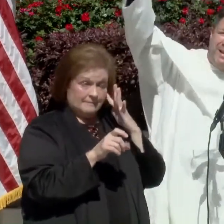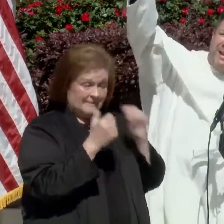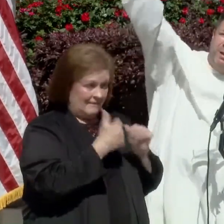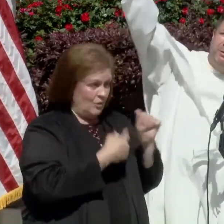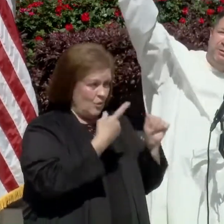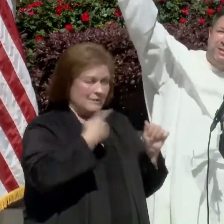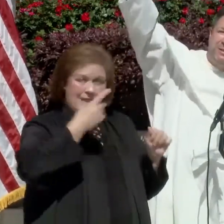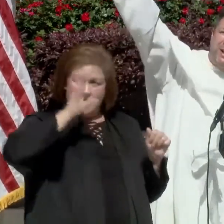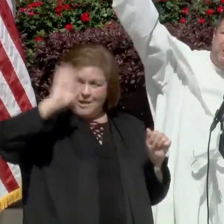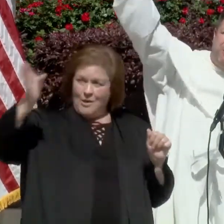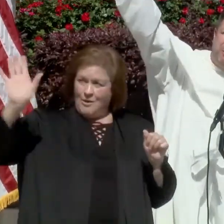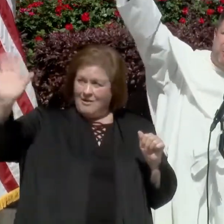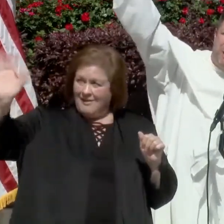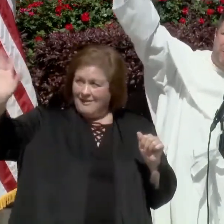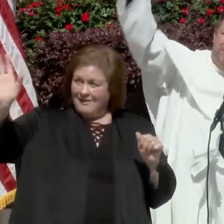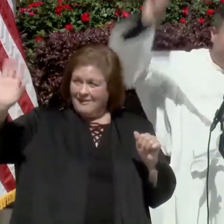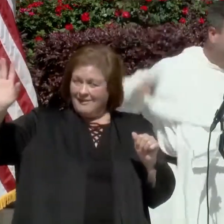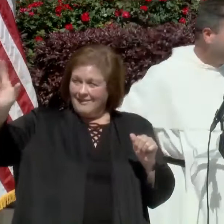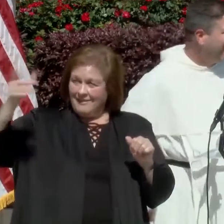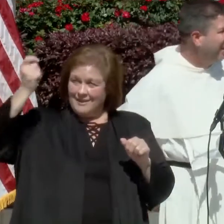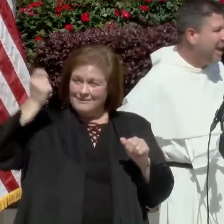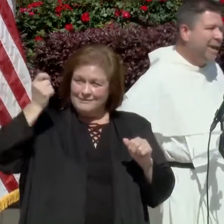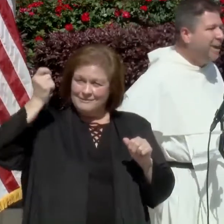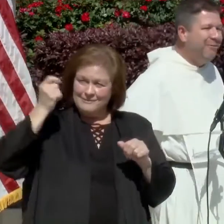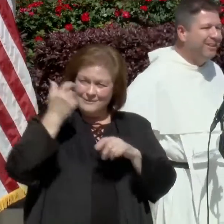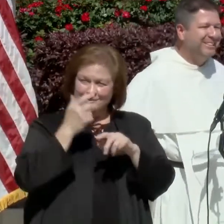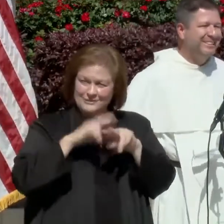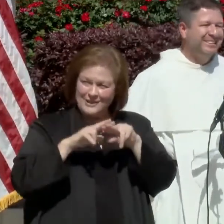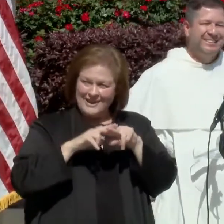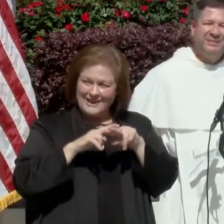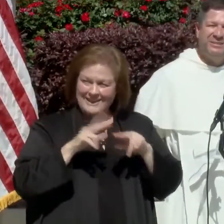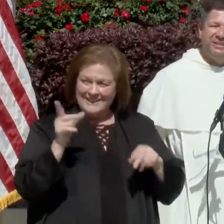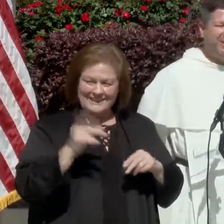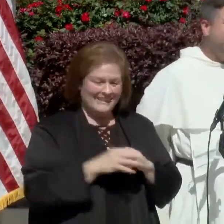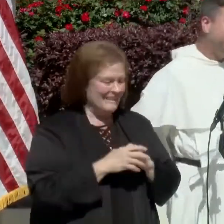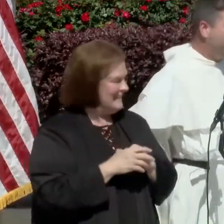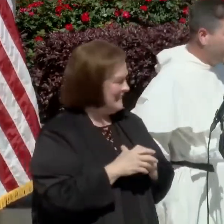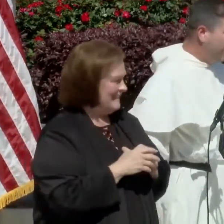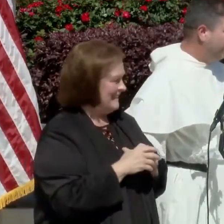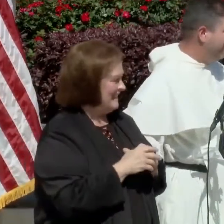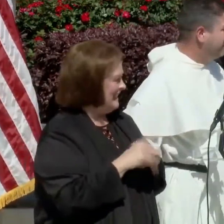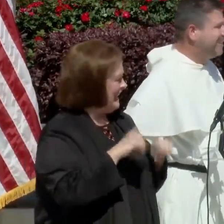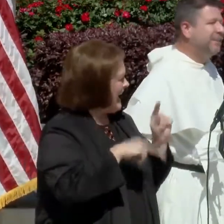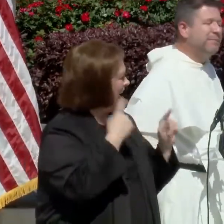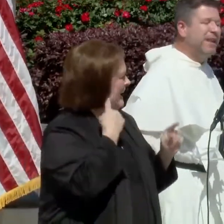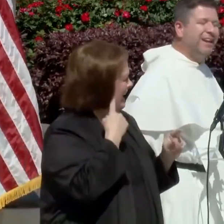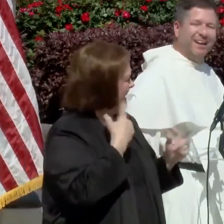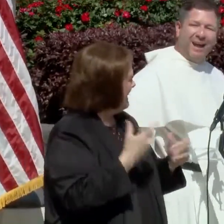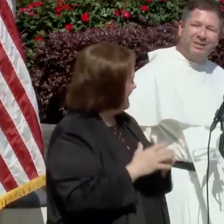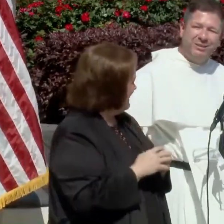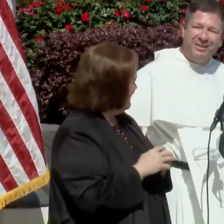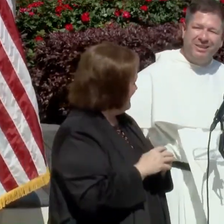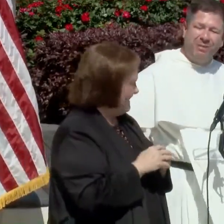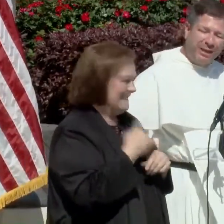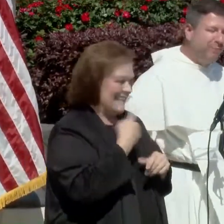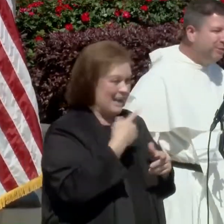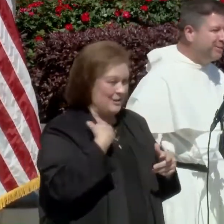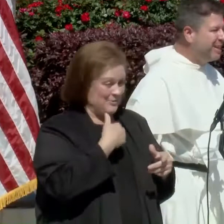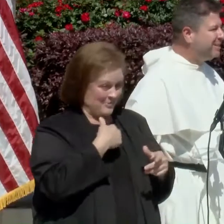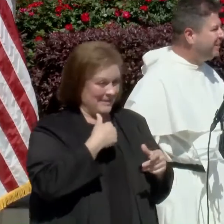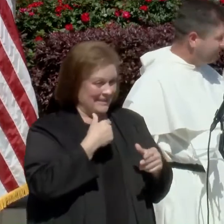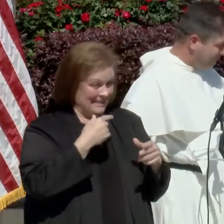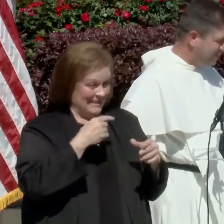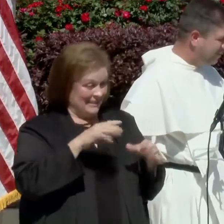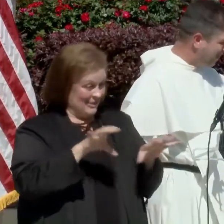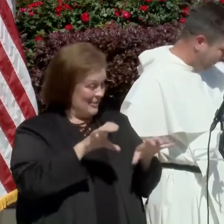Everybody's saying hello to the vaccination program. I love it. They, they are all with us. As soon as I say we keep